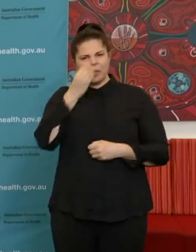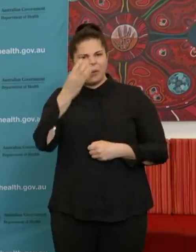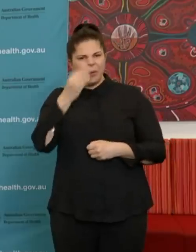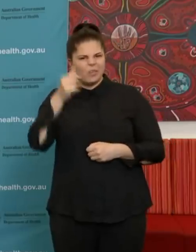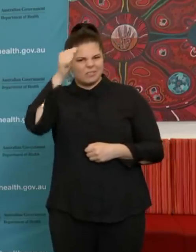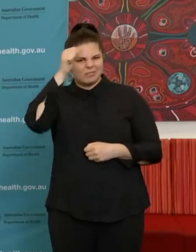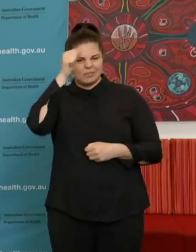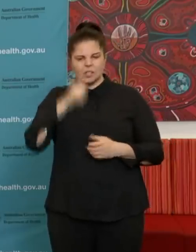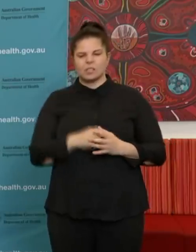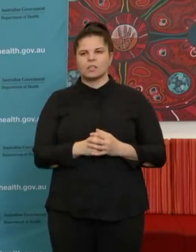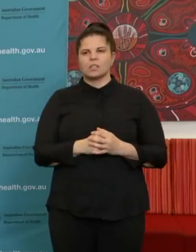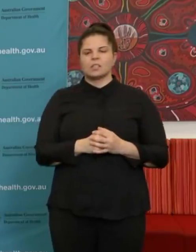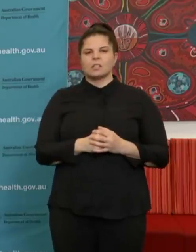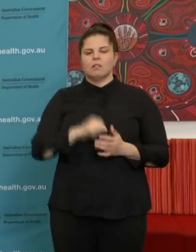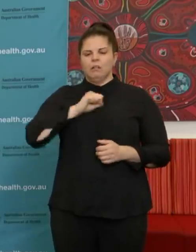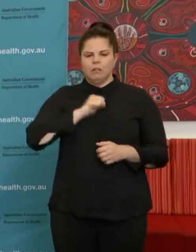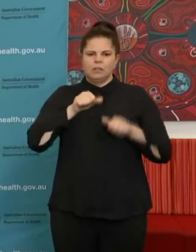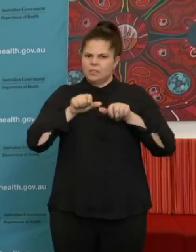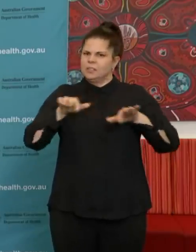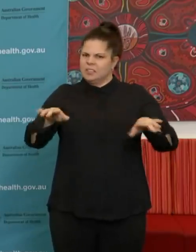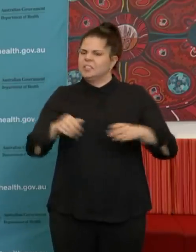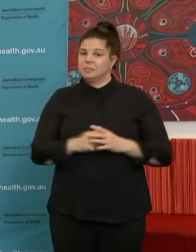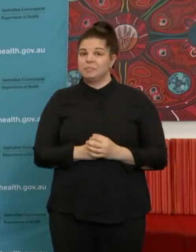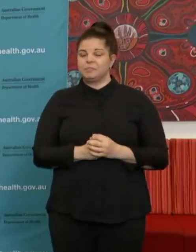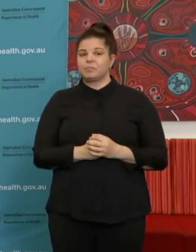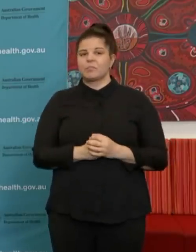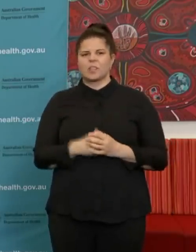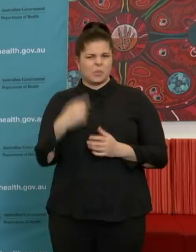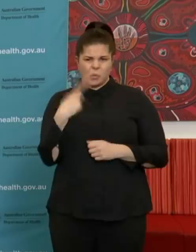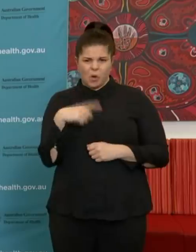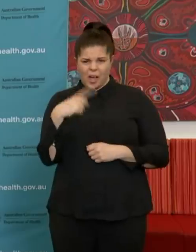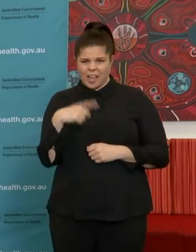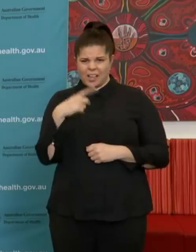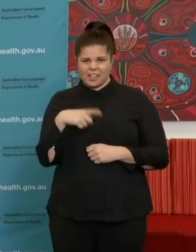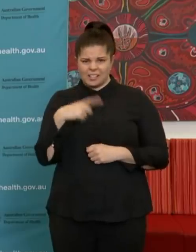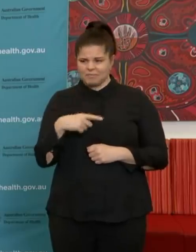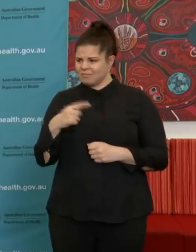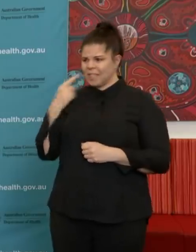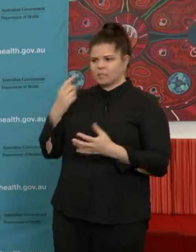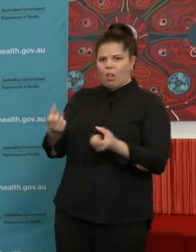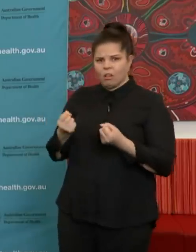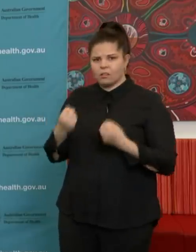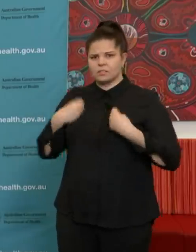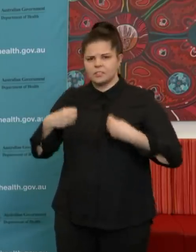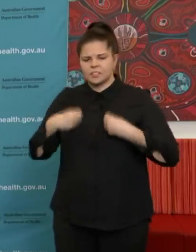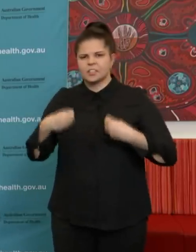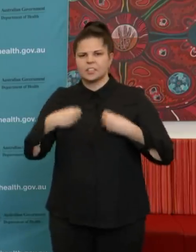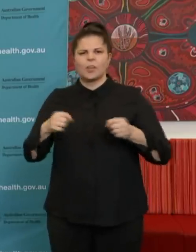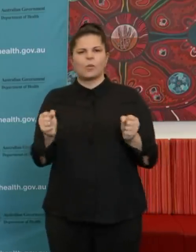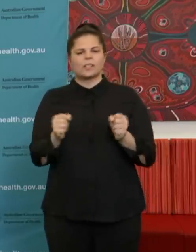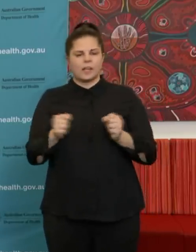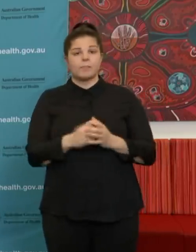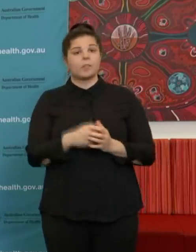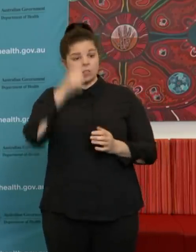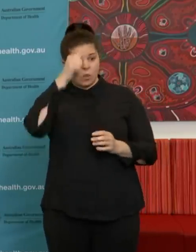And there's a range of factors related to that. One of the factors we have dealt with in terms of the social distancing measures,